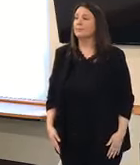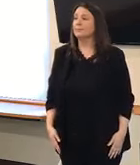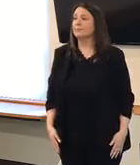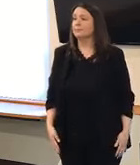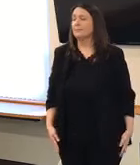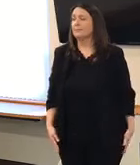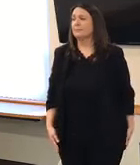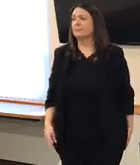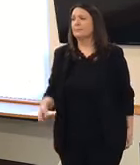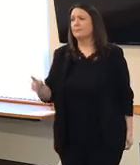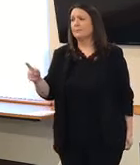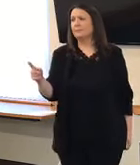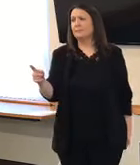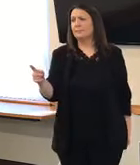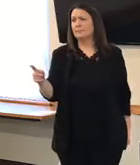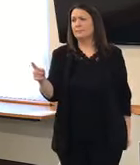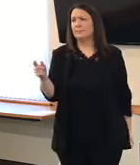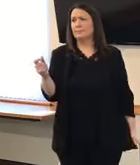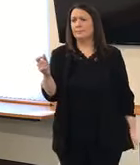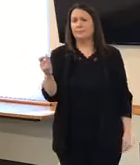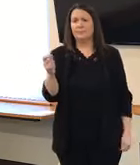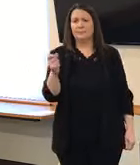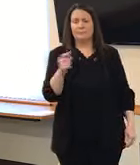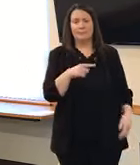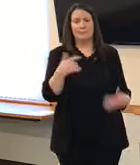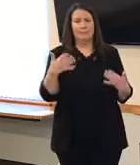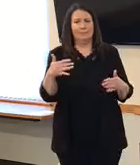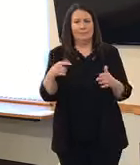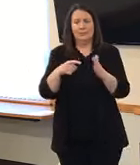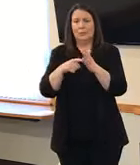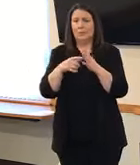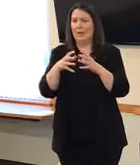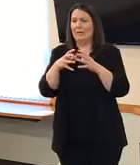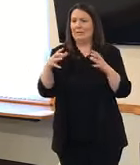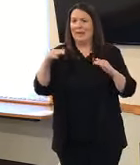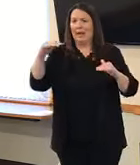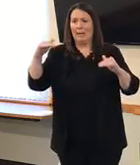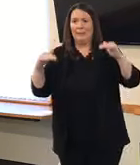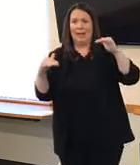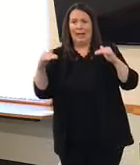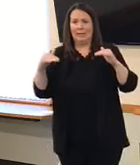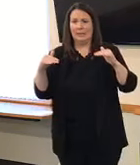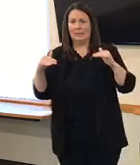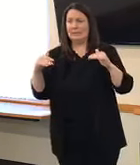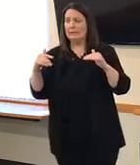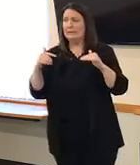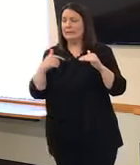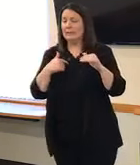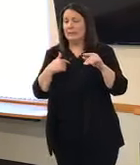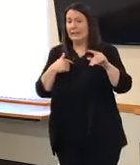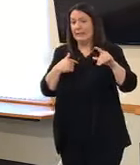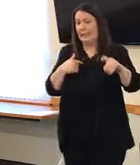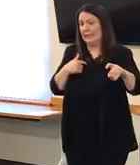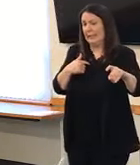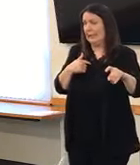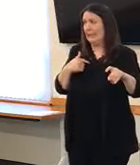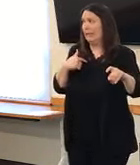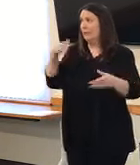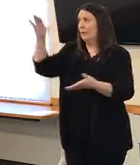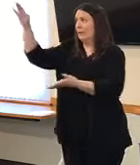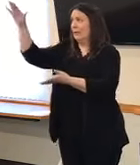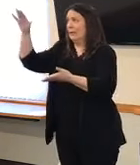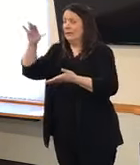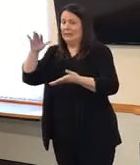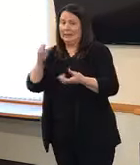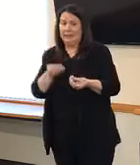of the balancing act that has to occur between saving some of the stuff that we get for, you know, this potential peak that, you know,